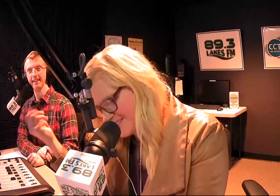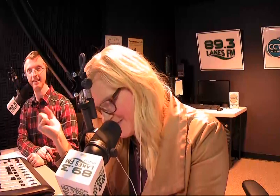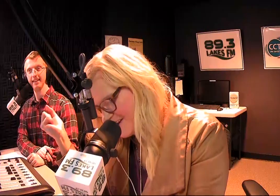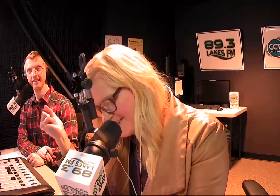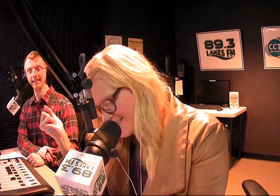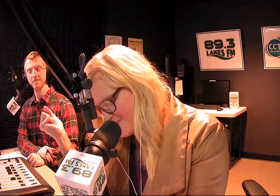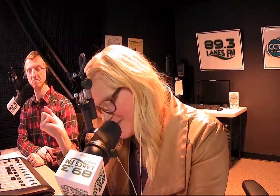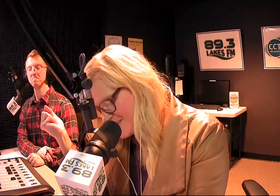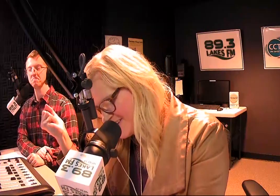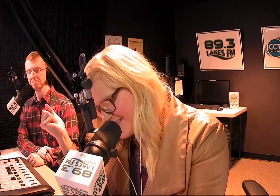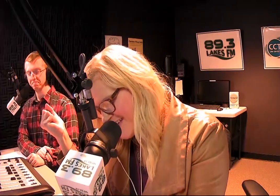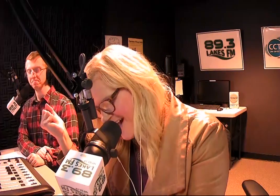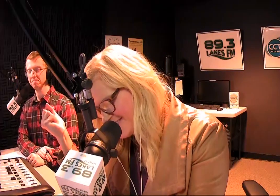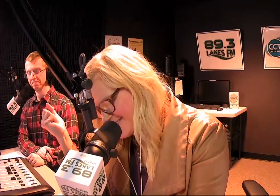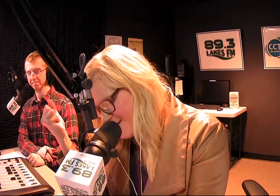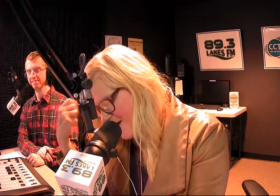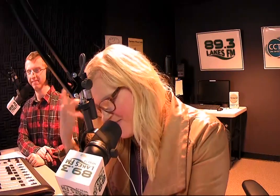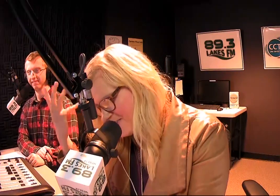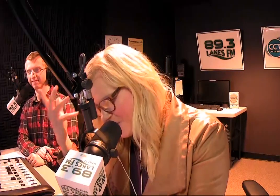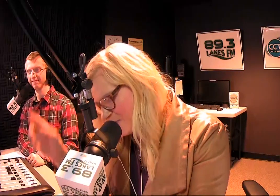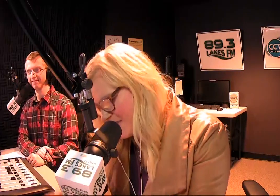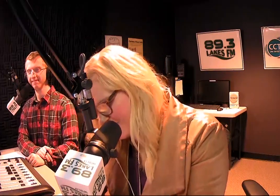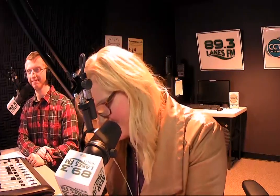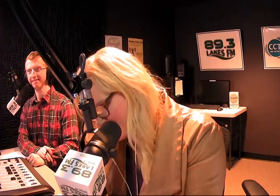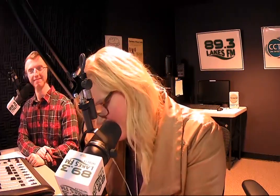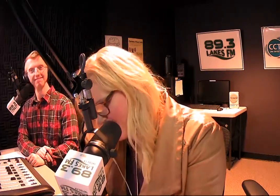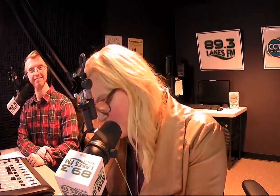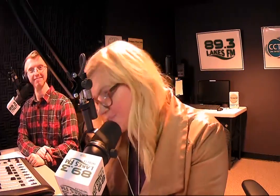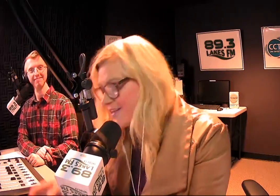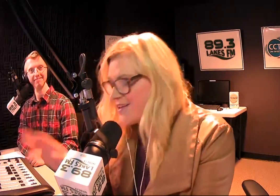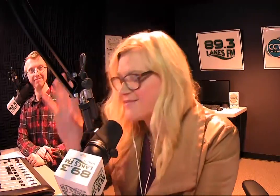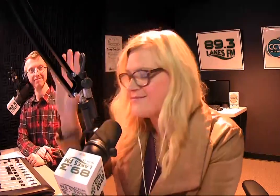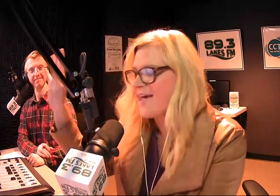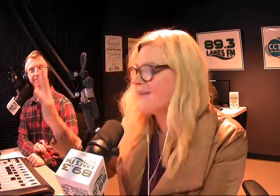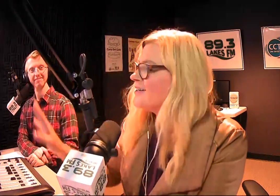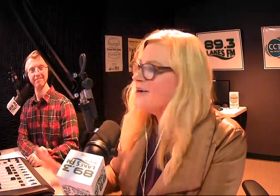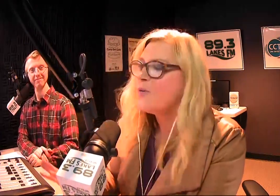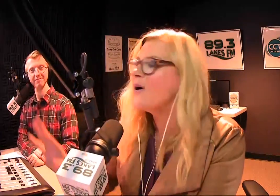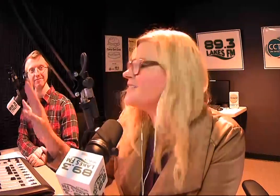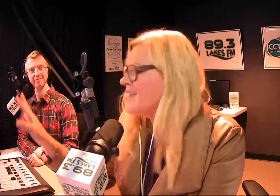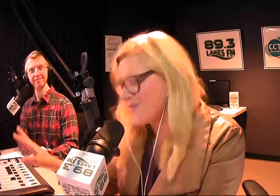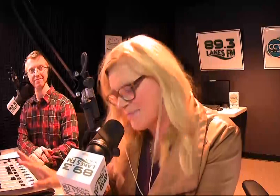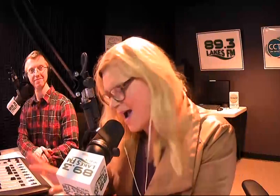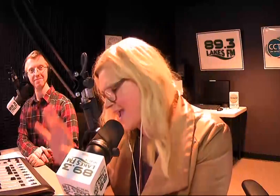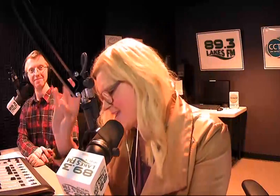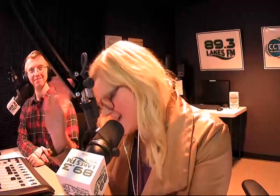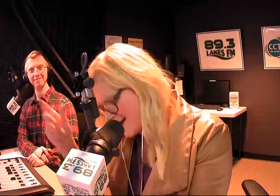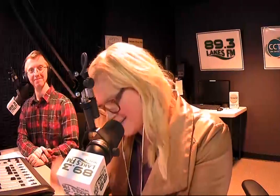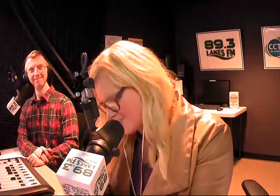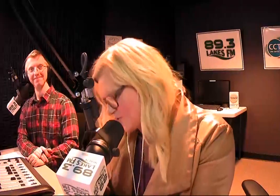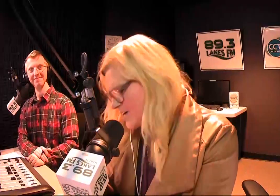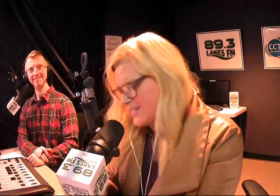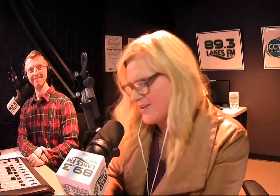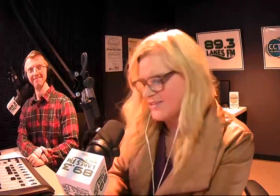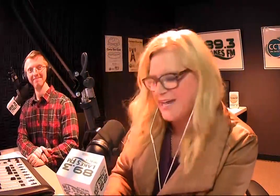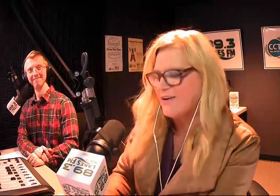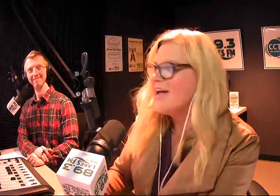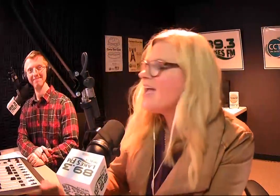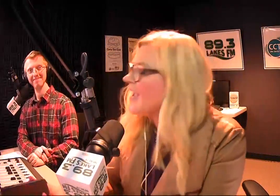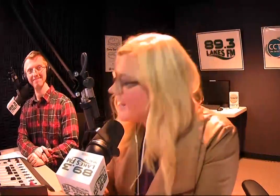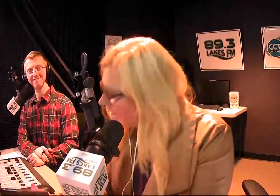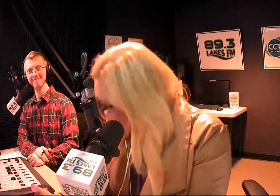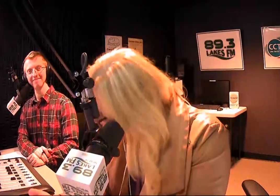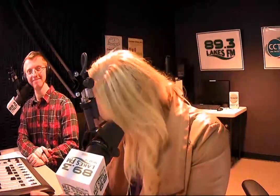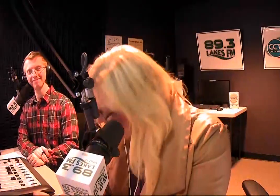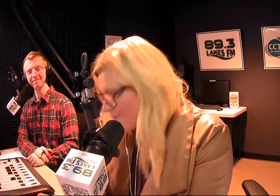interacting with someone else in which I did that. So I thought they were being rude to another person. That wasn't even my story to even